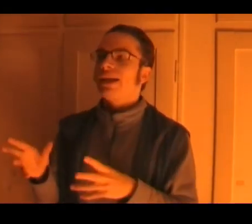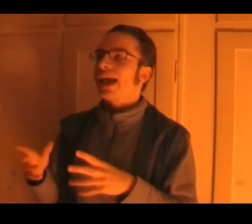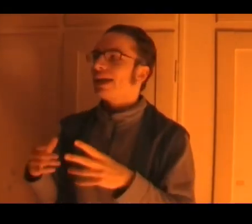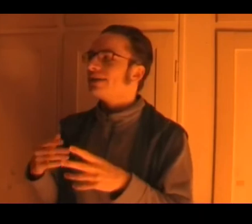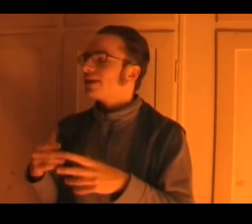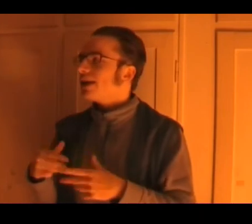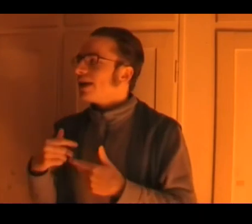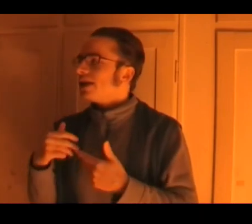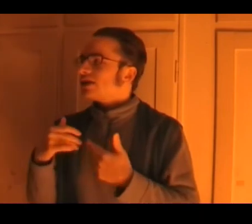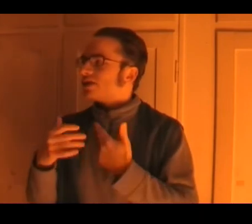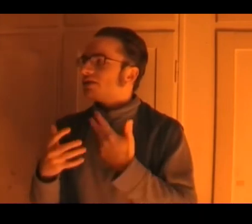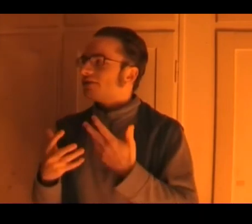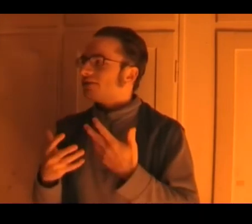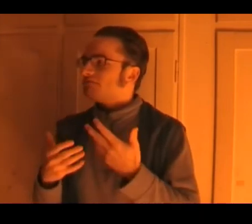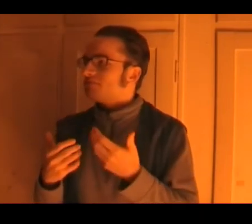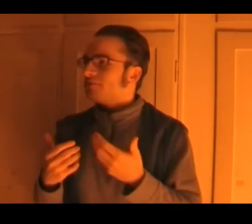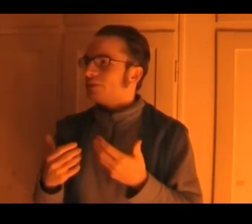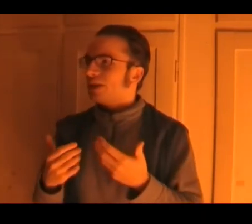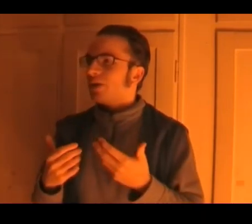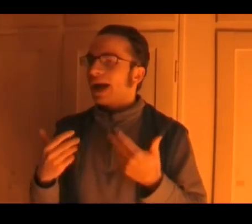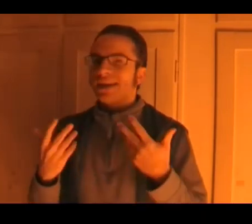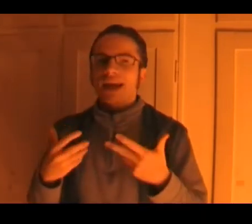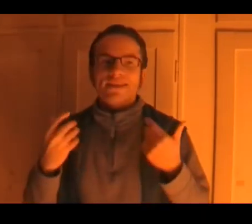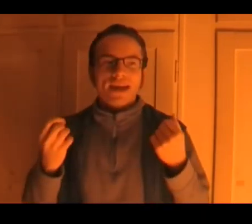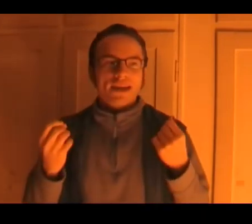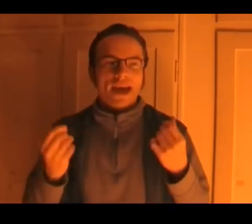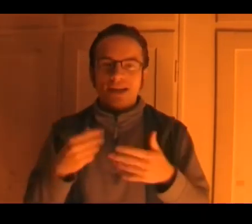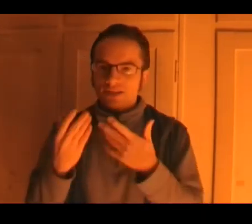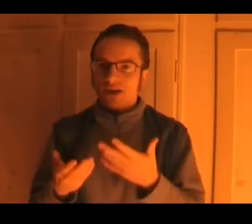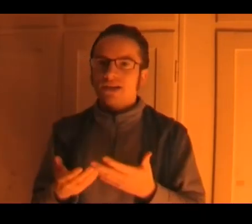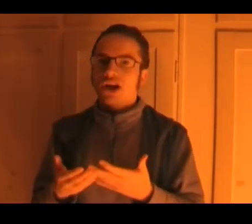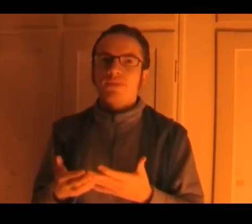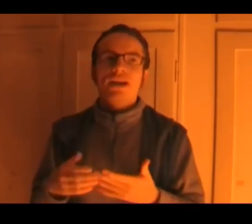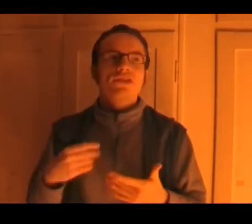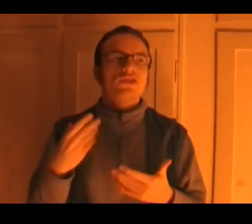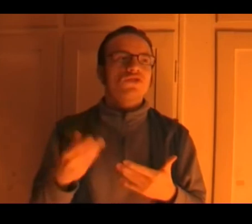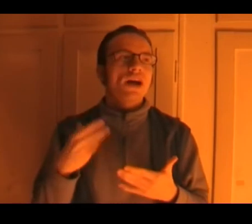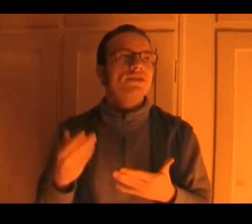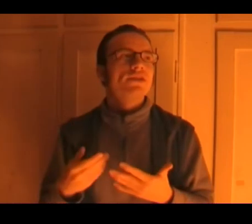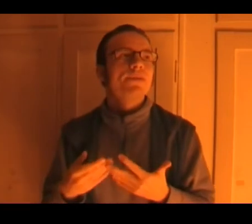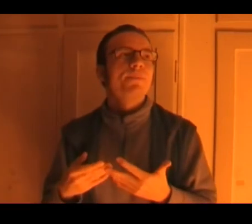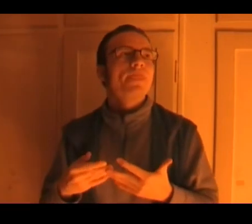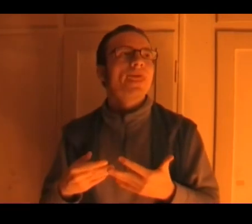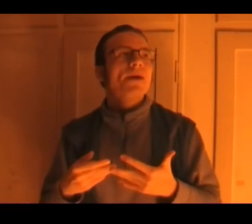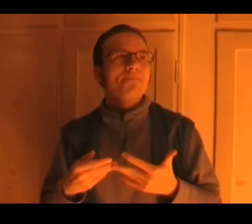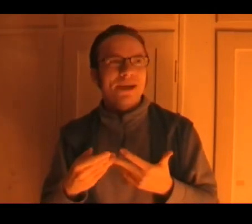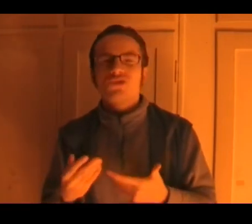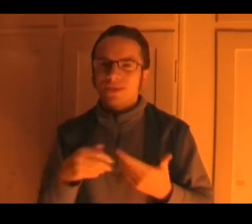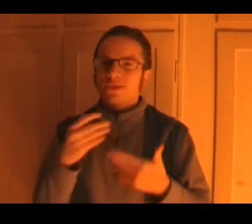and you know and and they and he's trying to document it to try to make sure that the